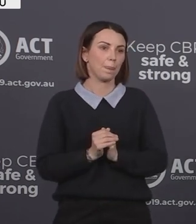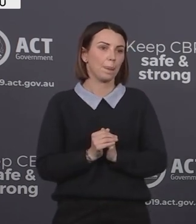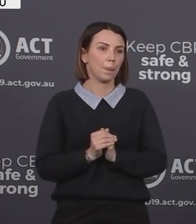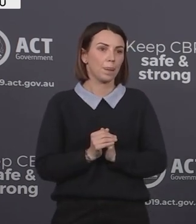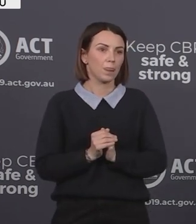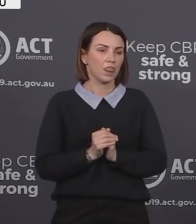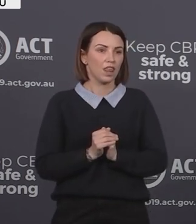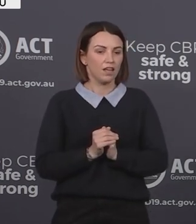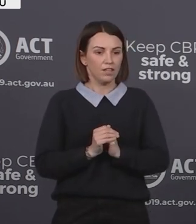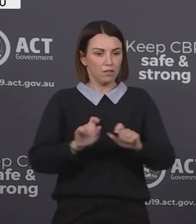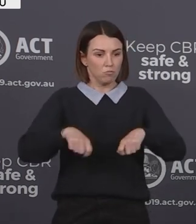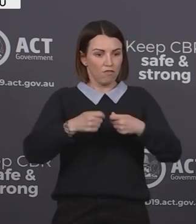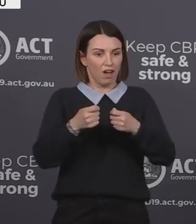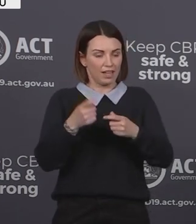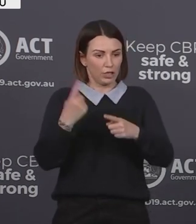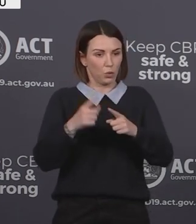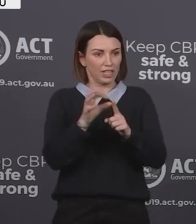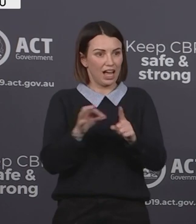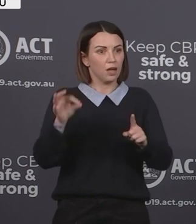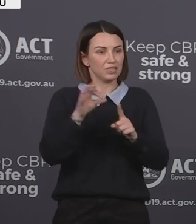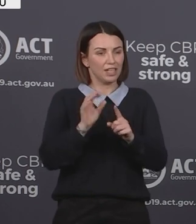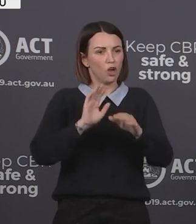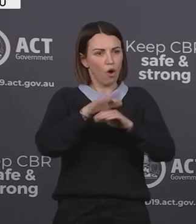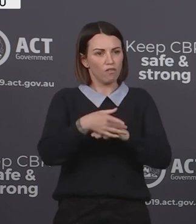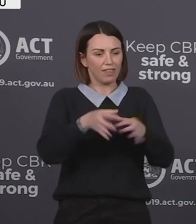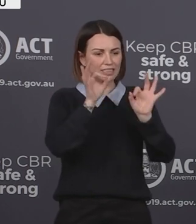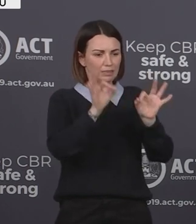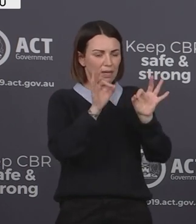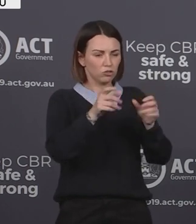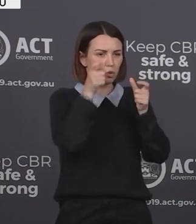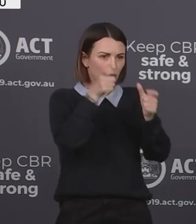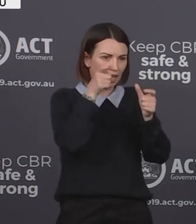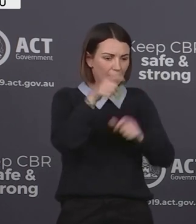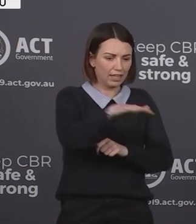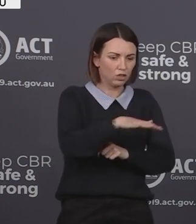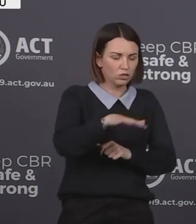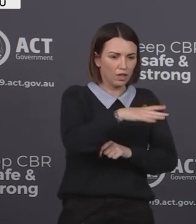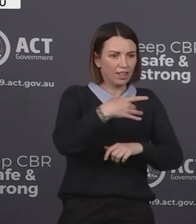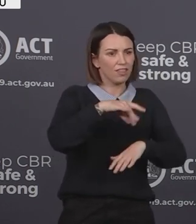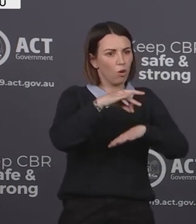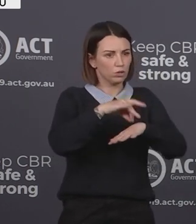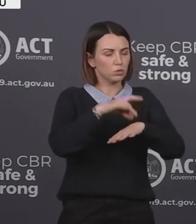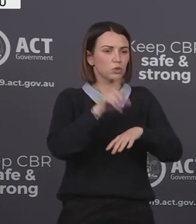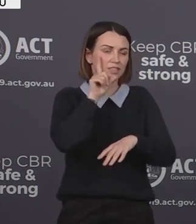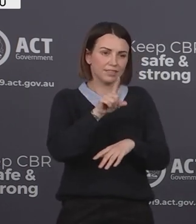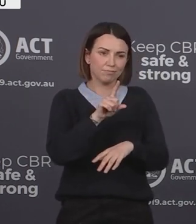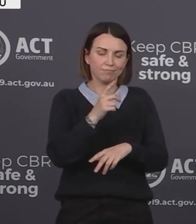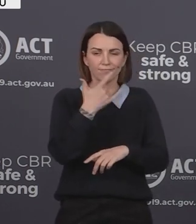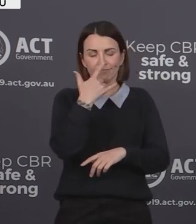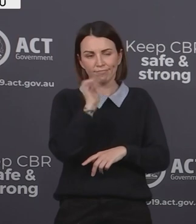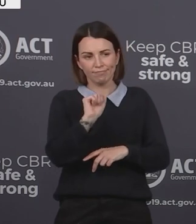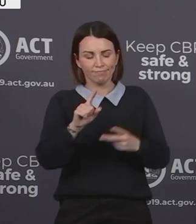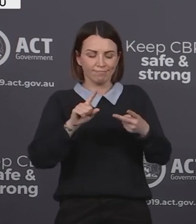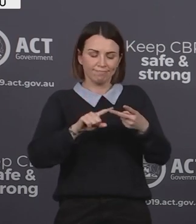Provide a quick update on the special care nursery case. Unfortunately, a second